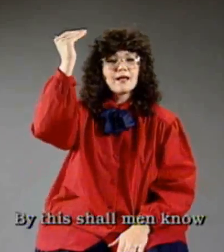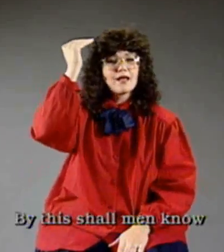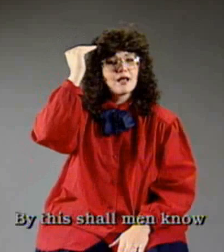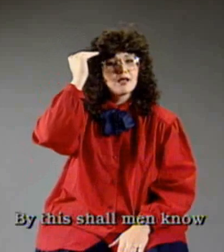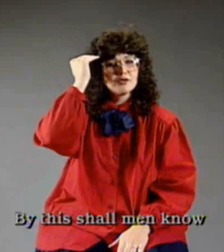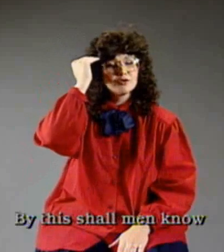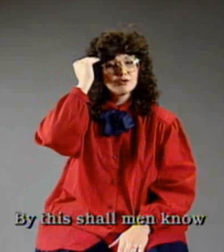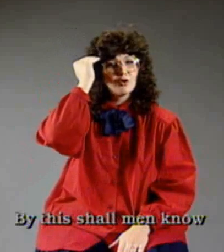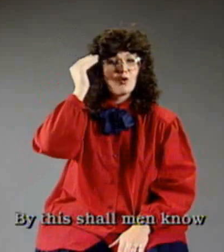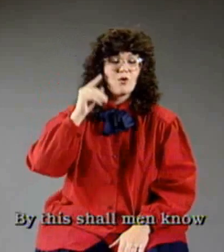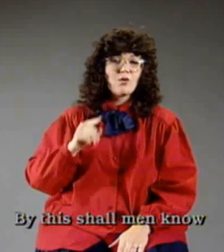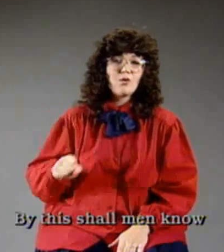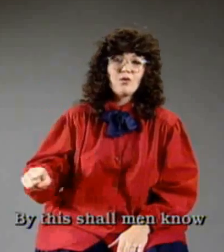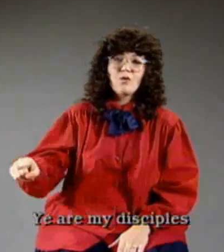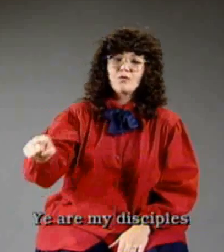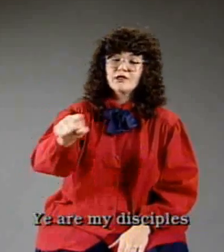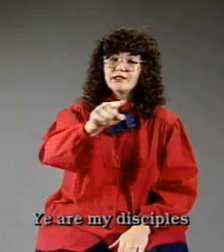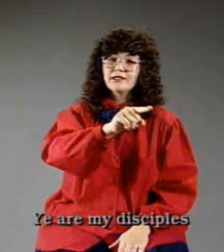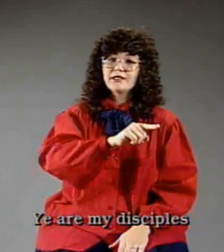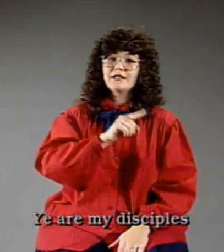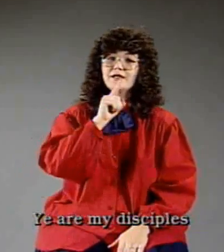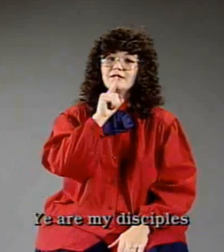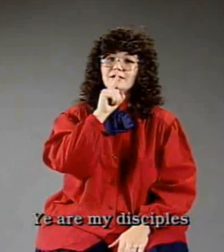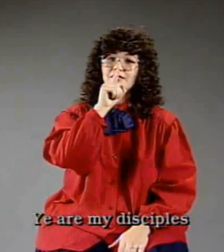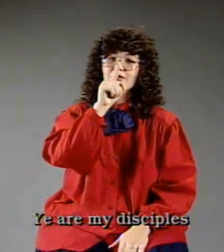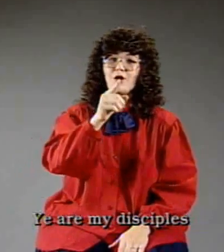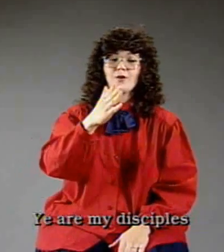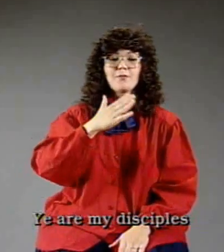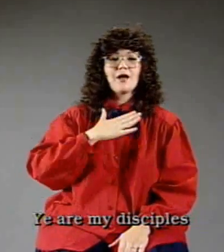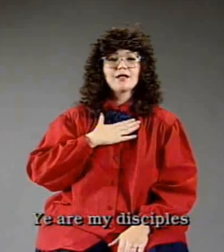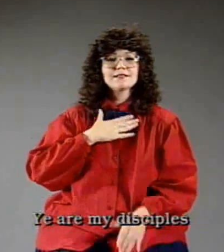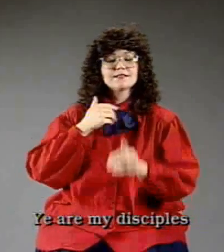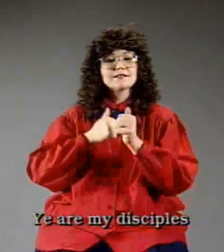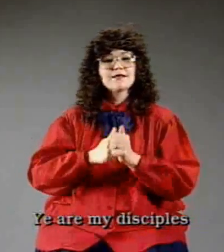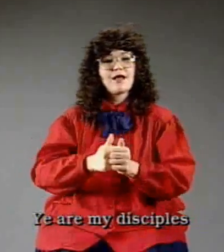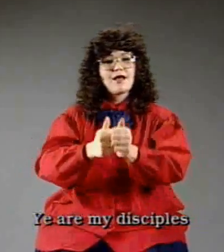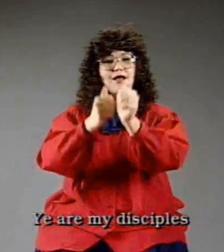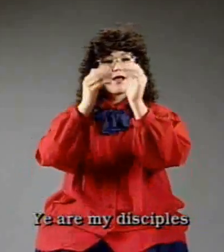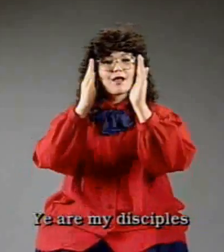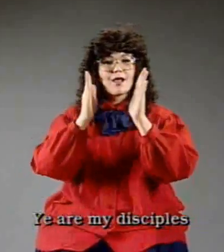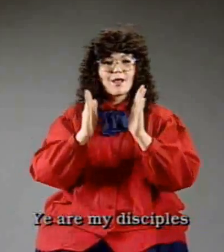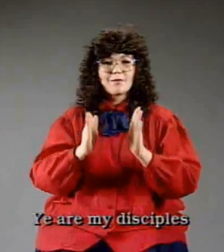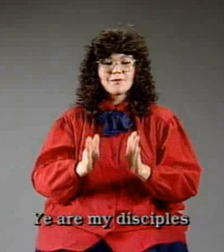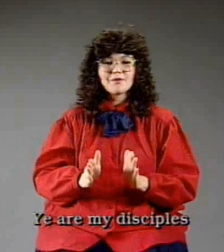know Ye are my disciples